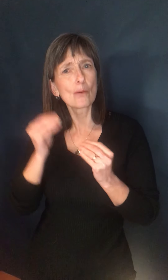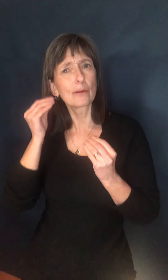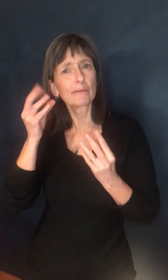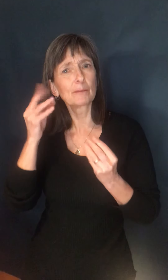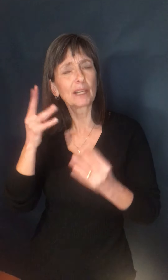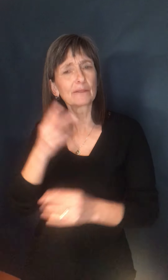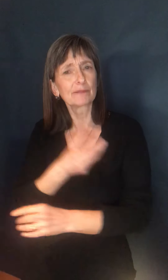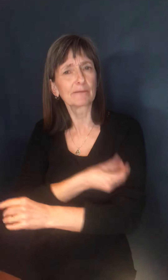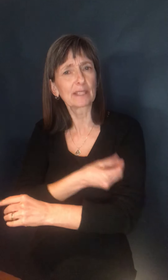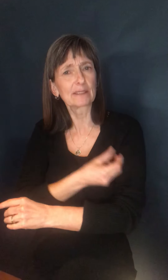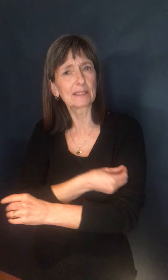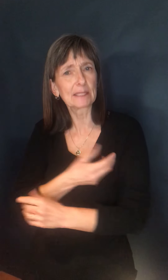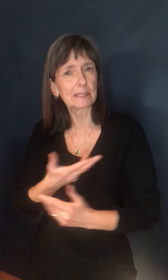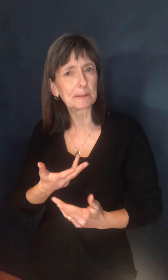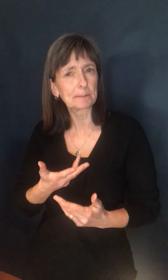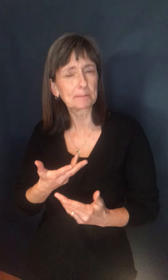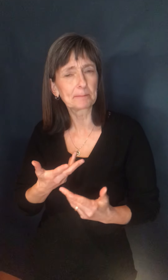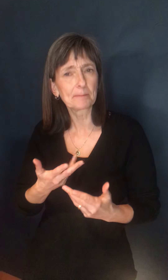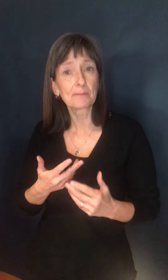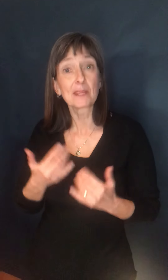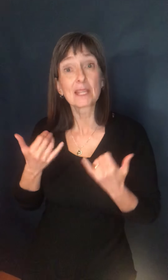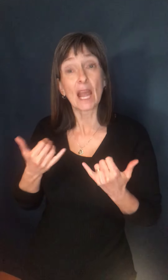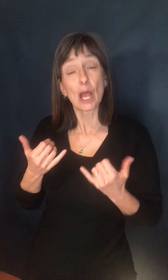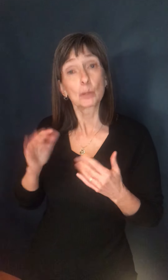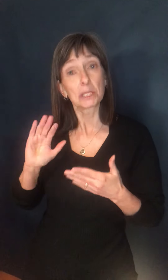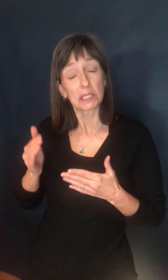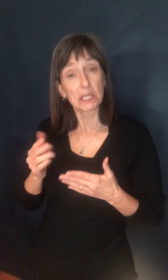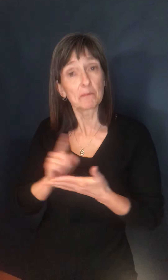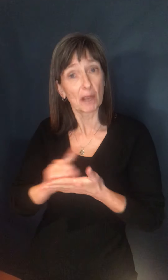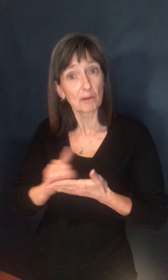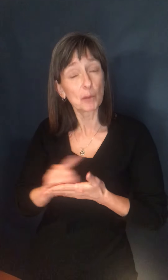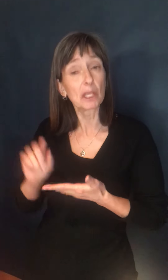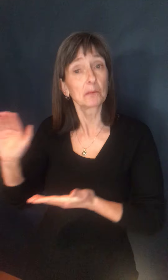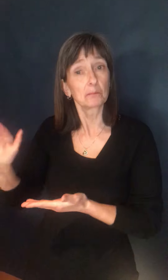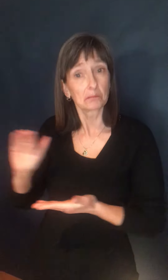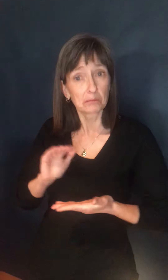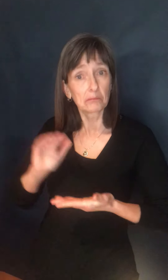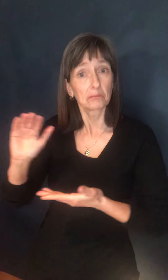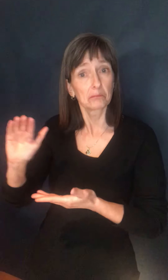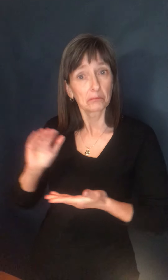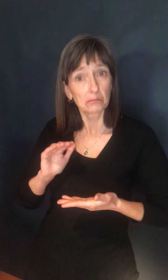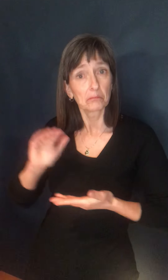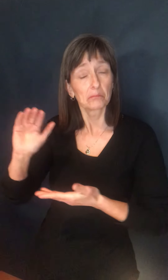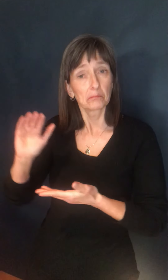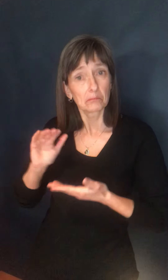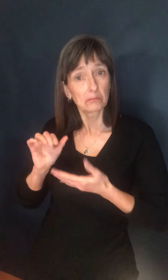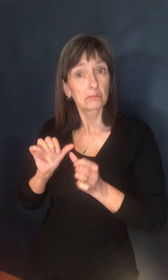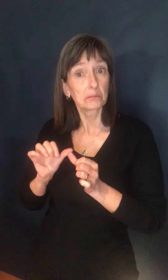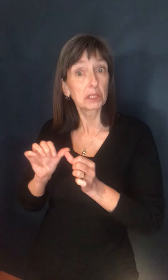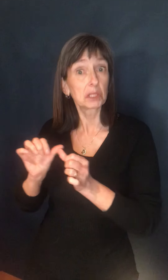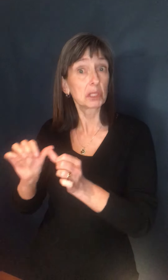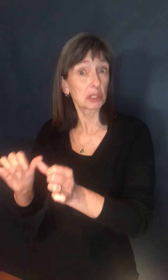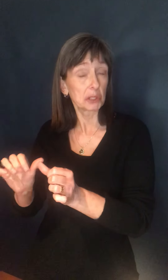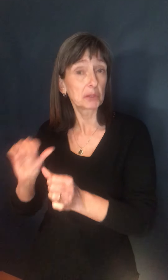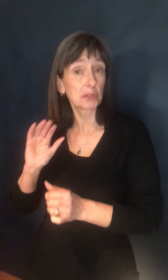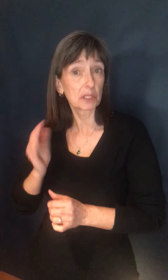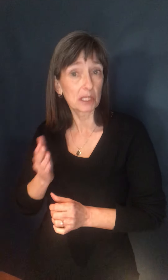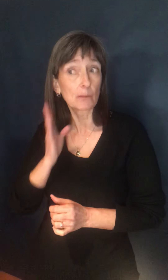Uh, now that you have a steady supply and appear to, uh, that you will have one now going forward, is there,